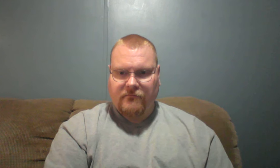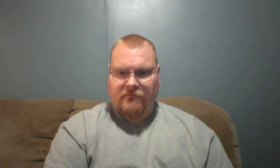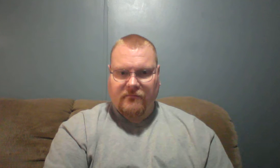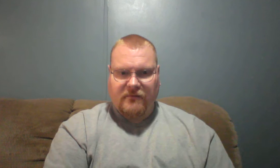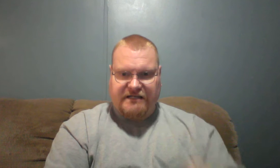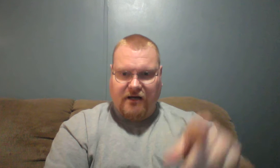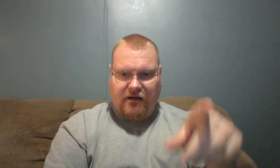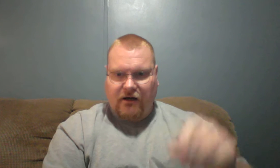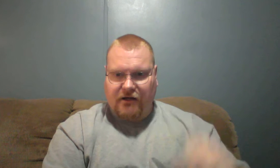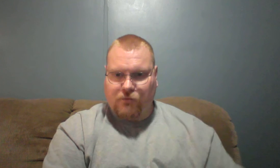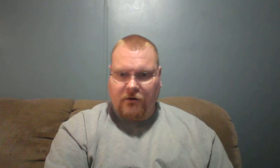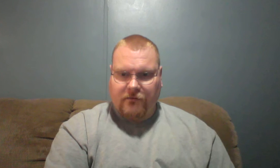It's not in God's word.